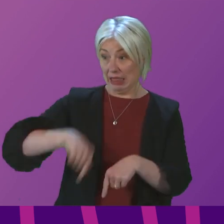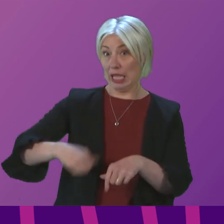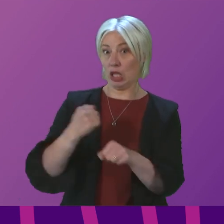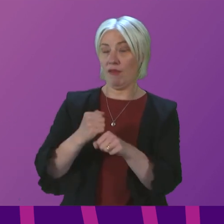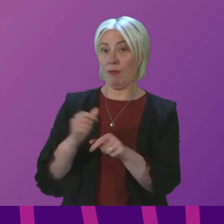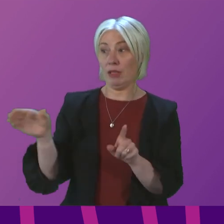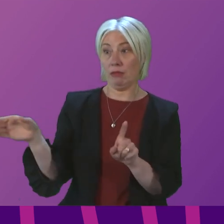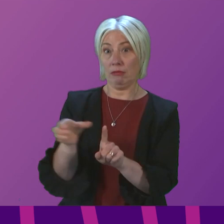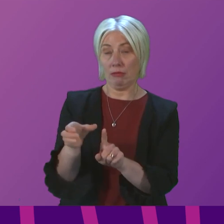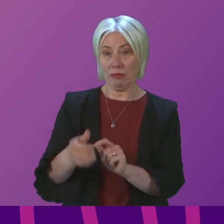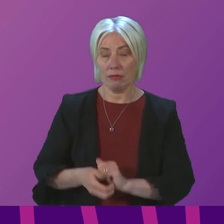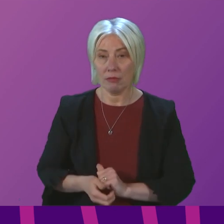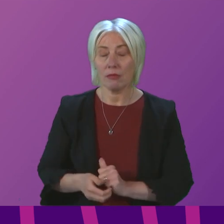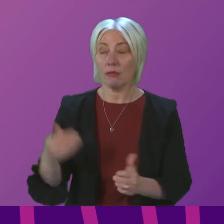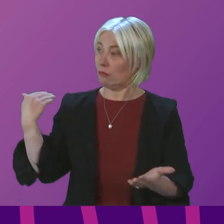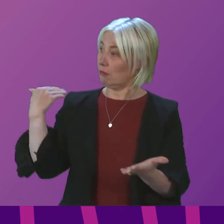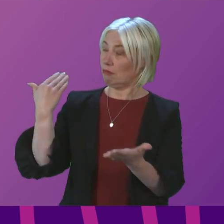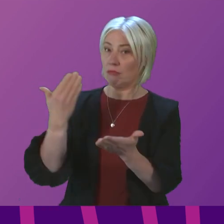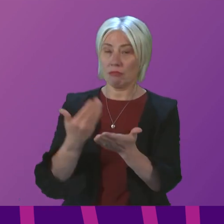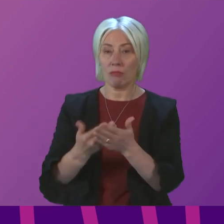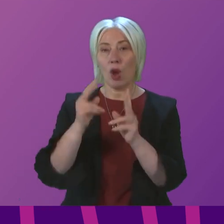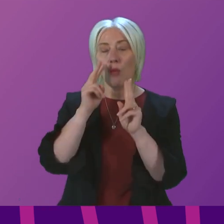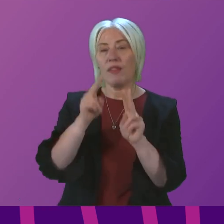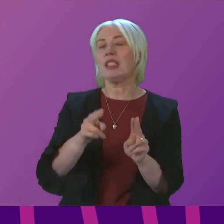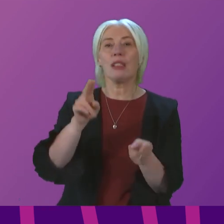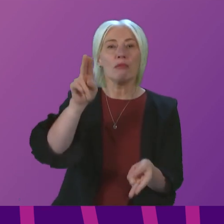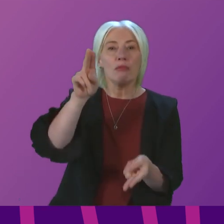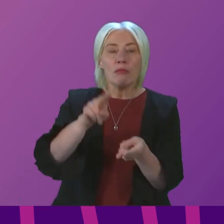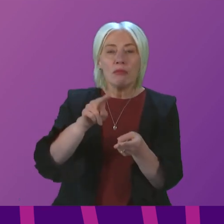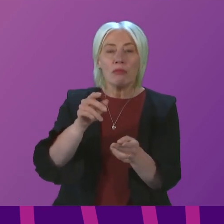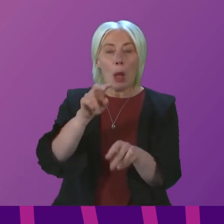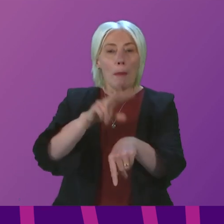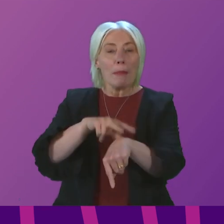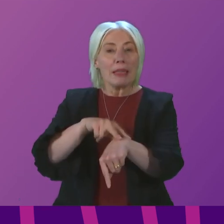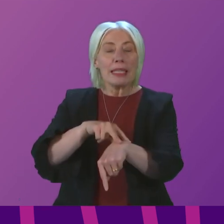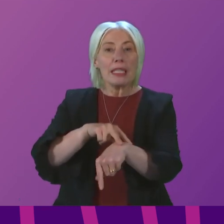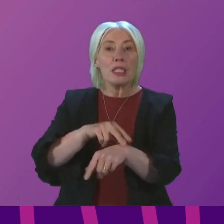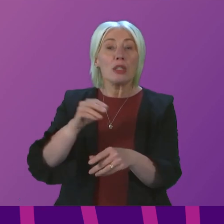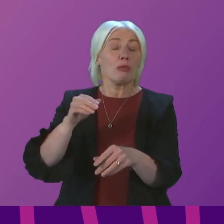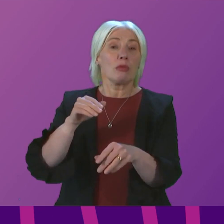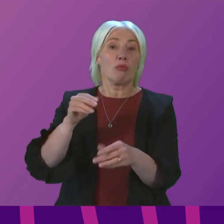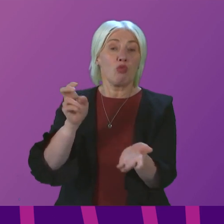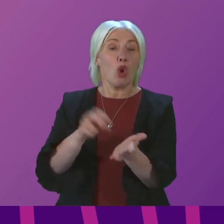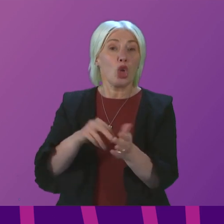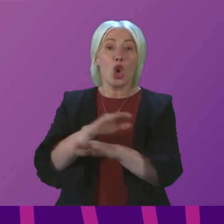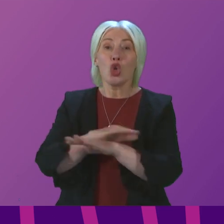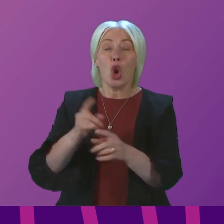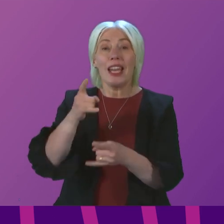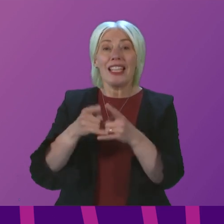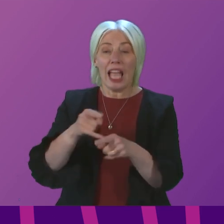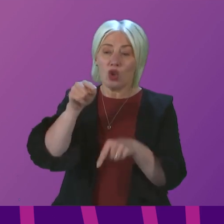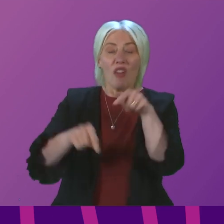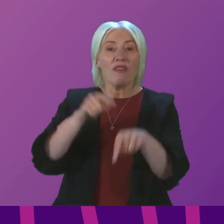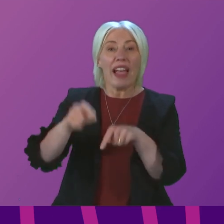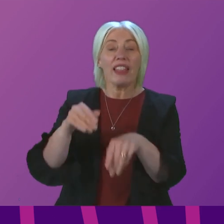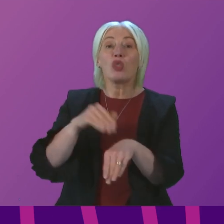office. Over the long term, we've seen a reduction in police recorded non-sexual violent crime of 36%